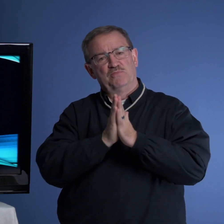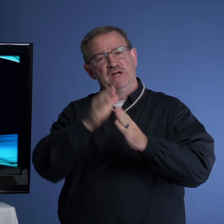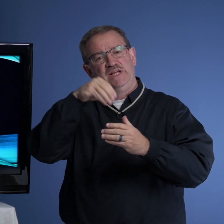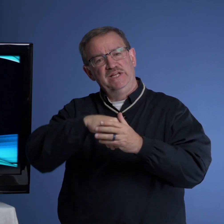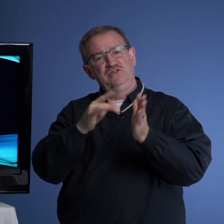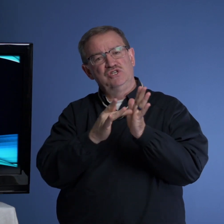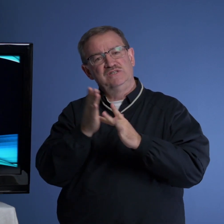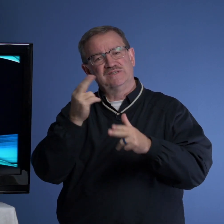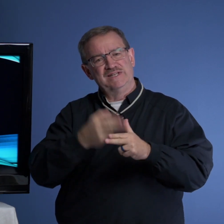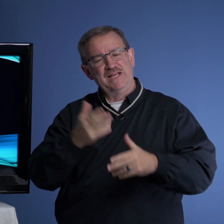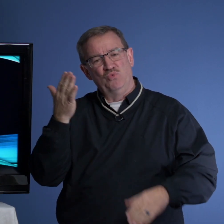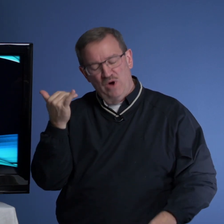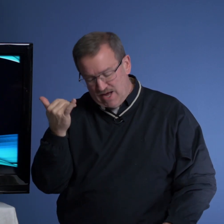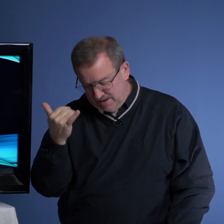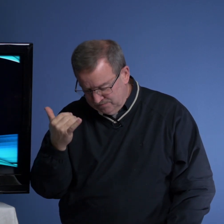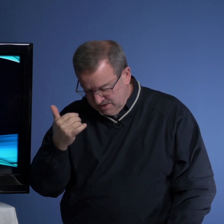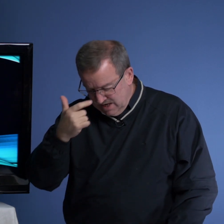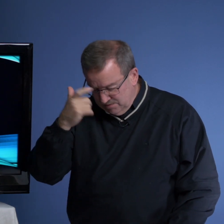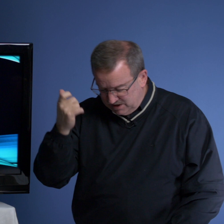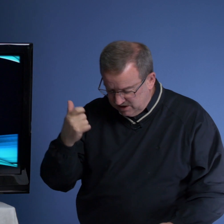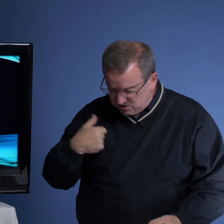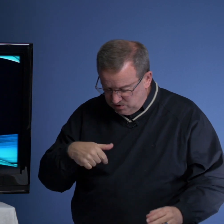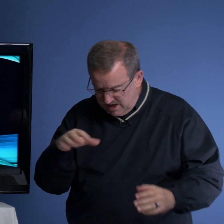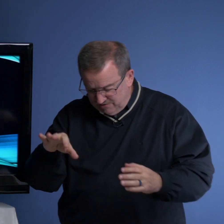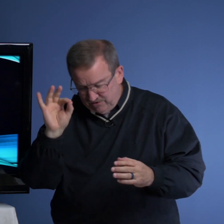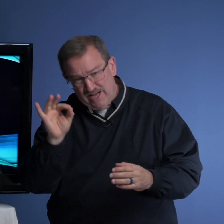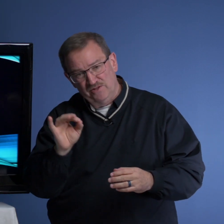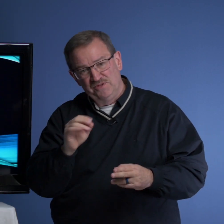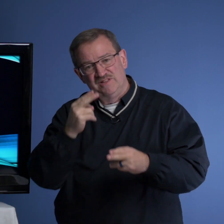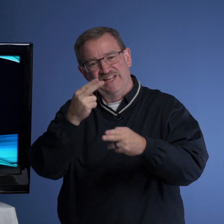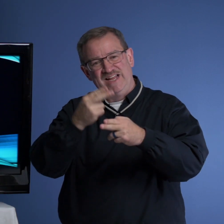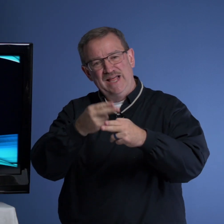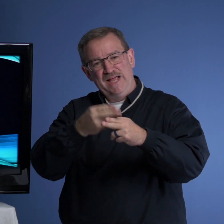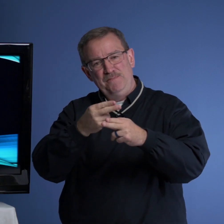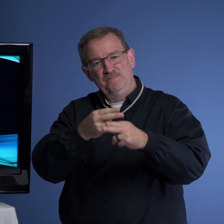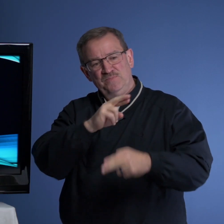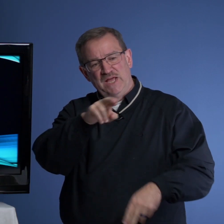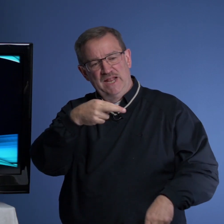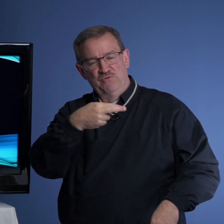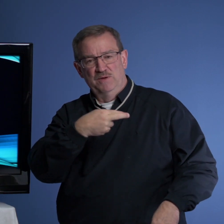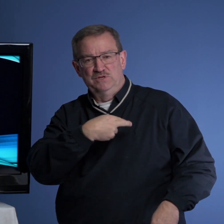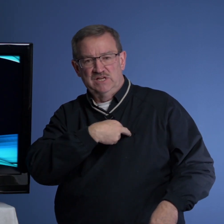pray in Jesus' name. Why? Because we have found that a name and a reputation